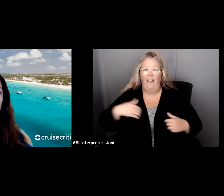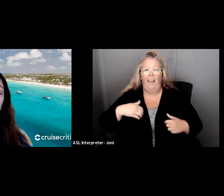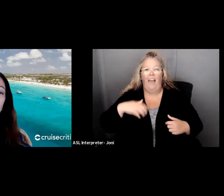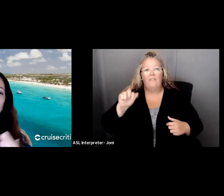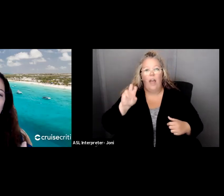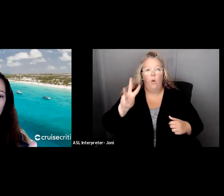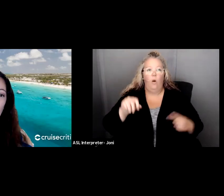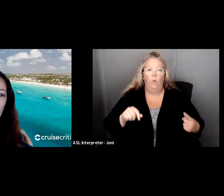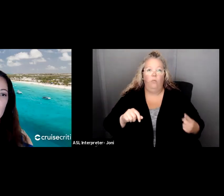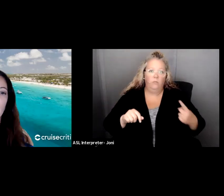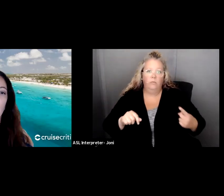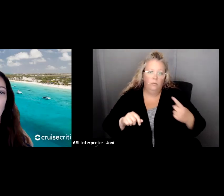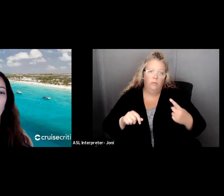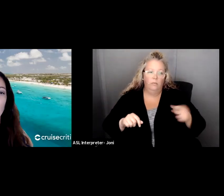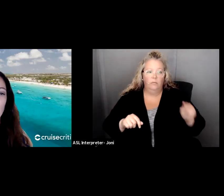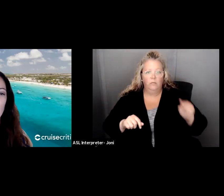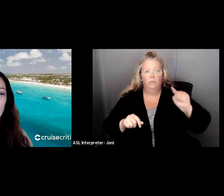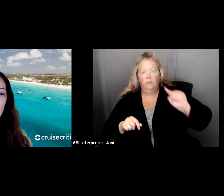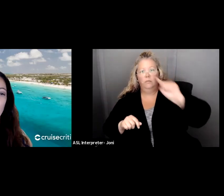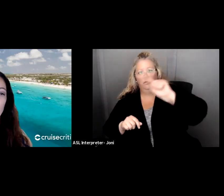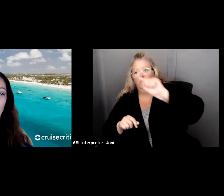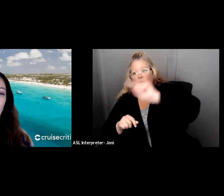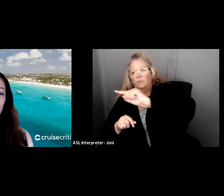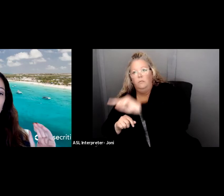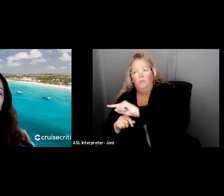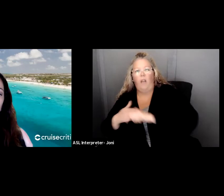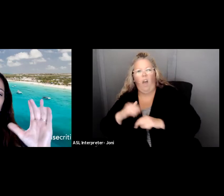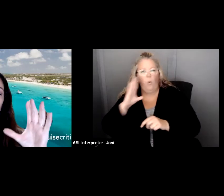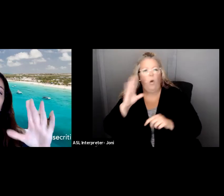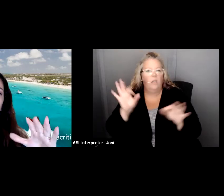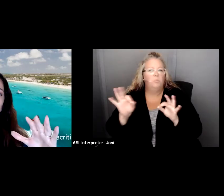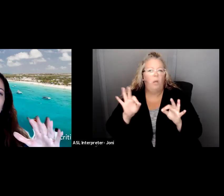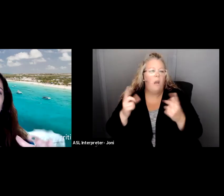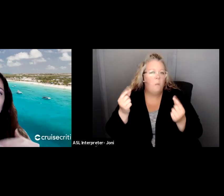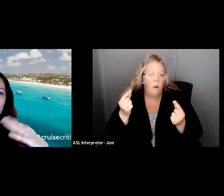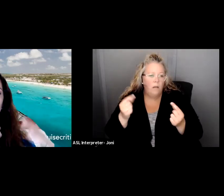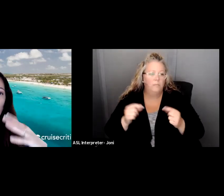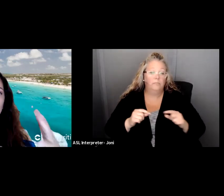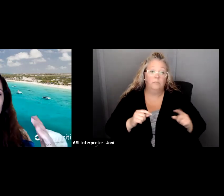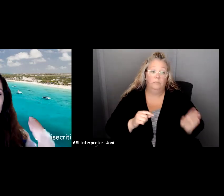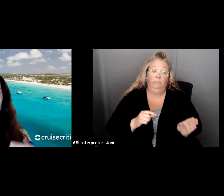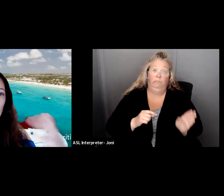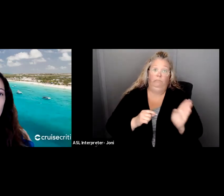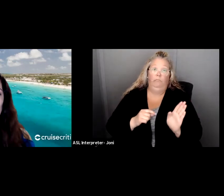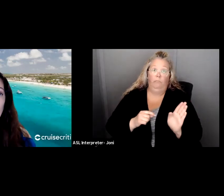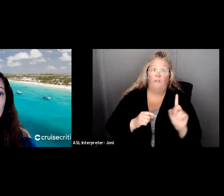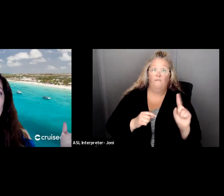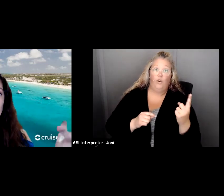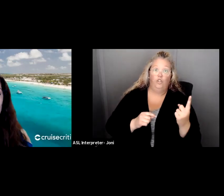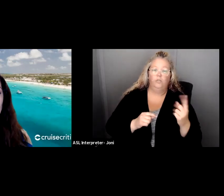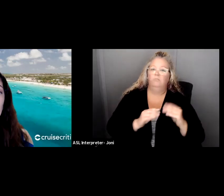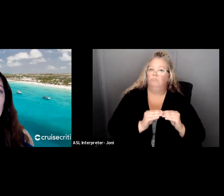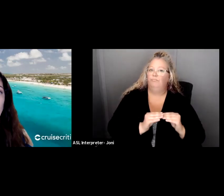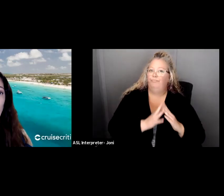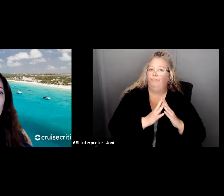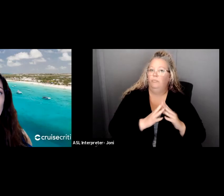at each arrow, I'm going to explain what that stage is. The first stage is startup. So you start up your center. Your center may be,